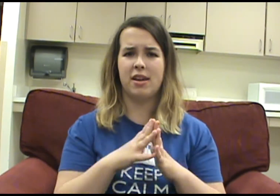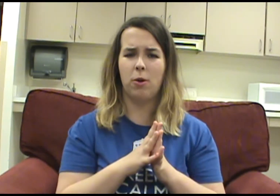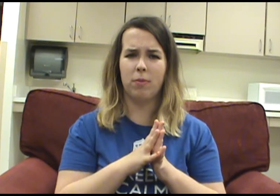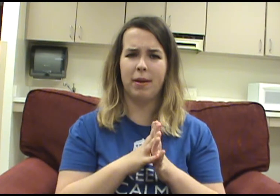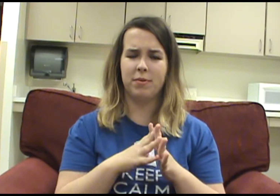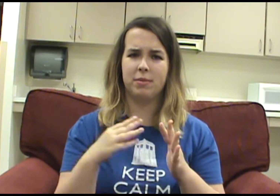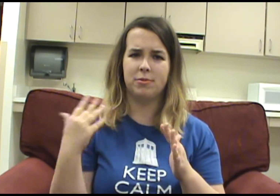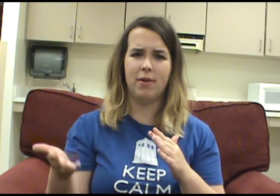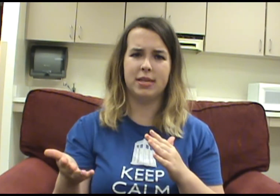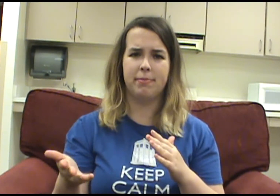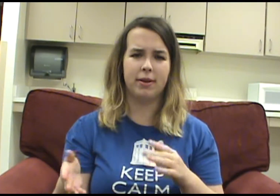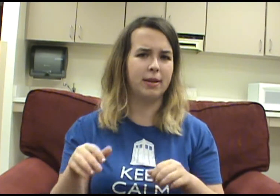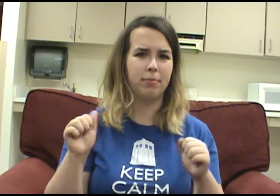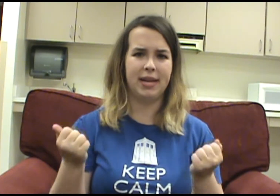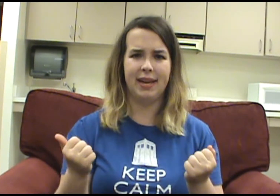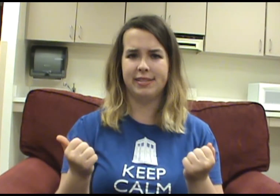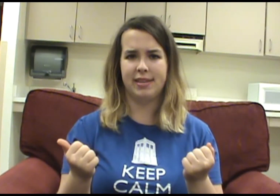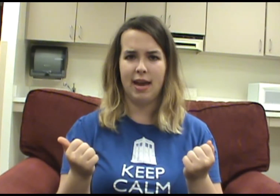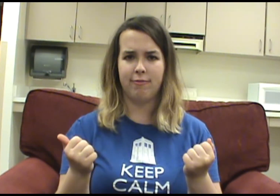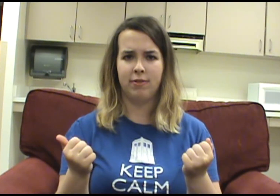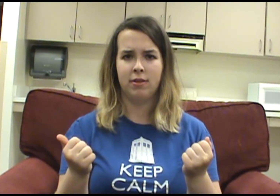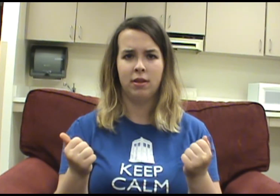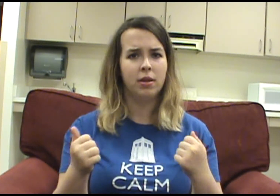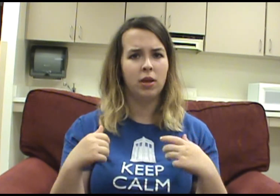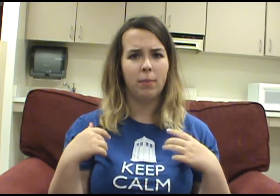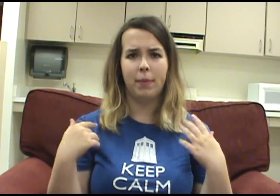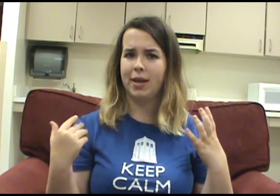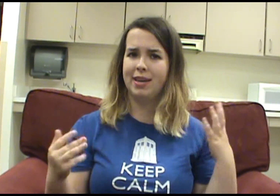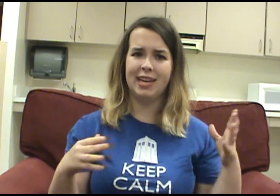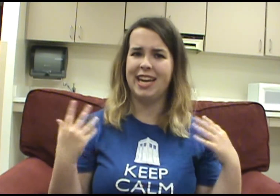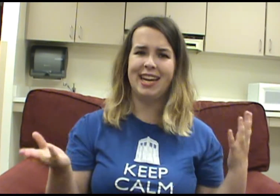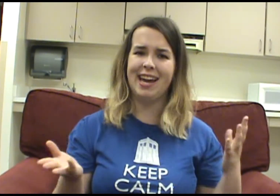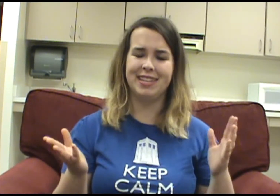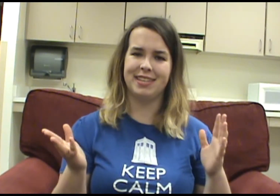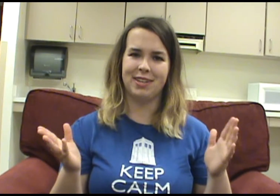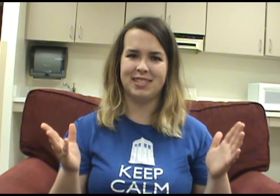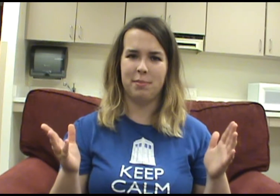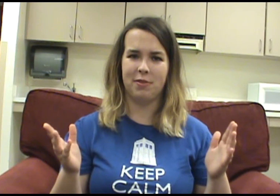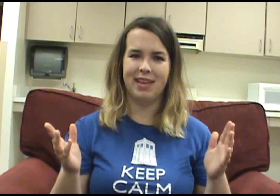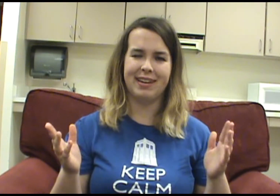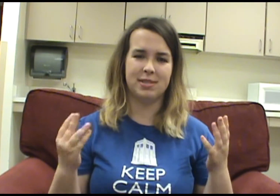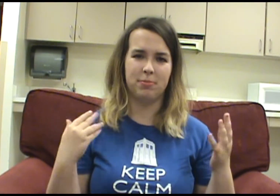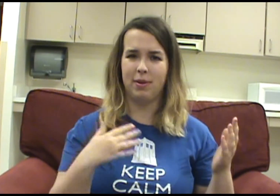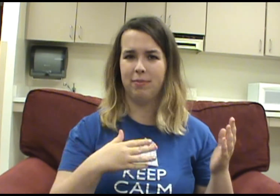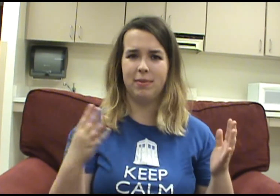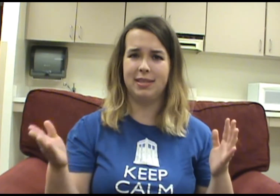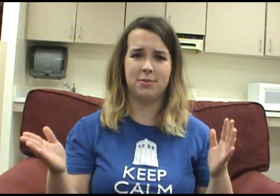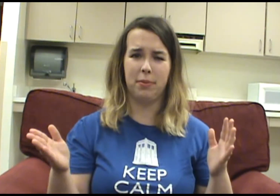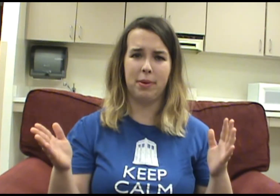don't remember him drowning his book and breaking his staff. But I easily could have skipped over that because when in school we